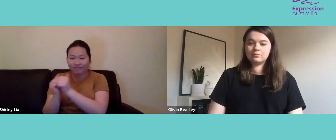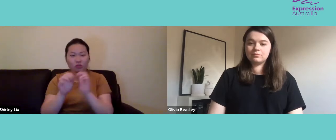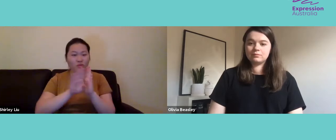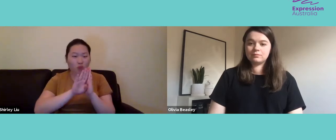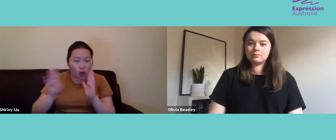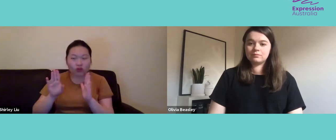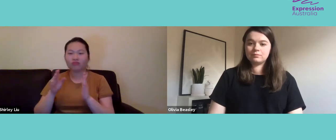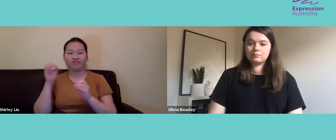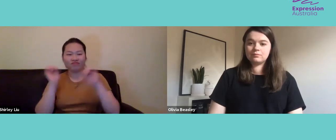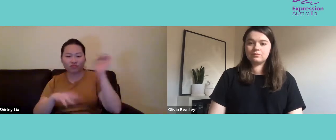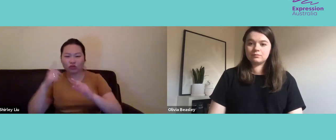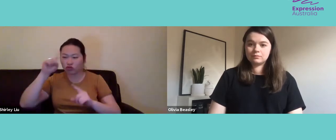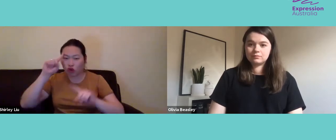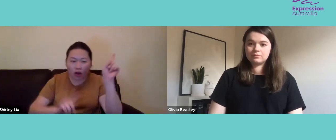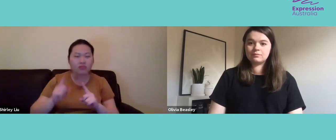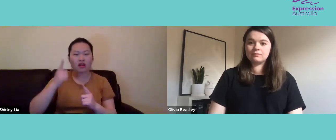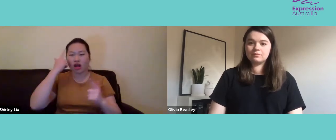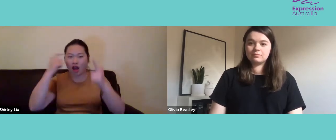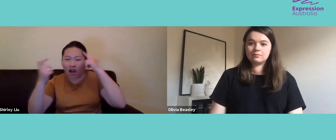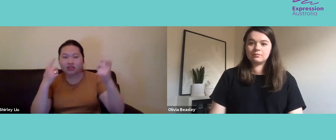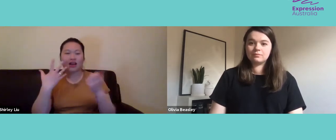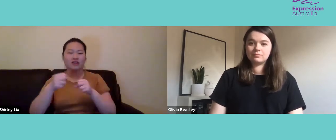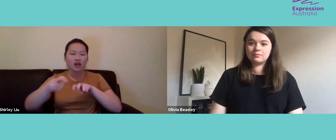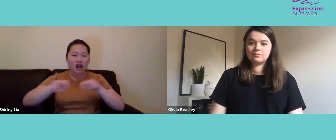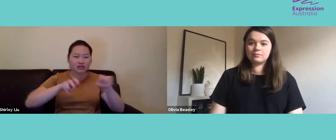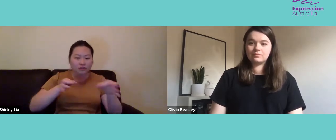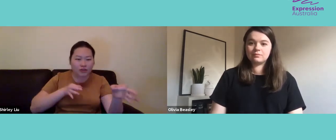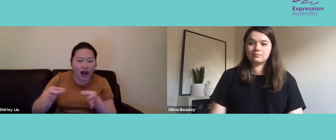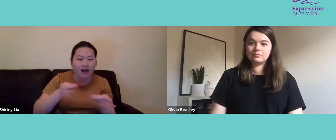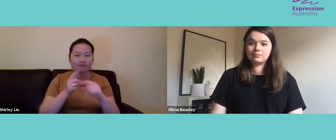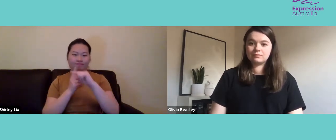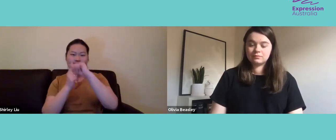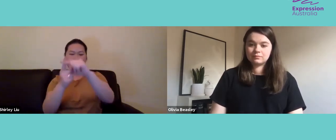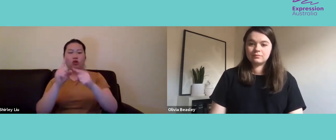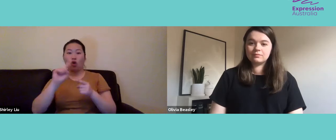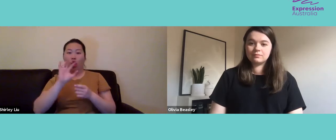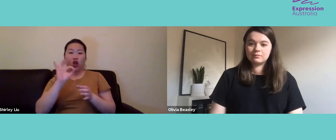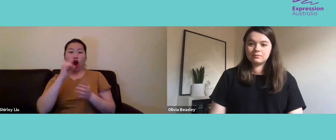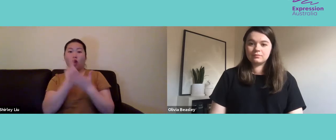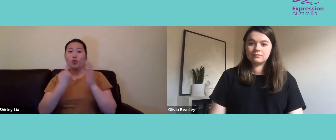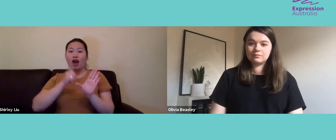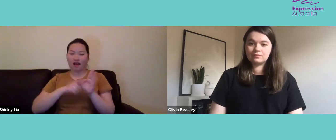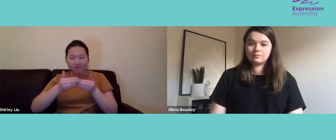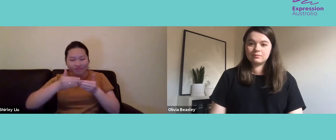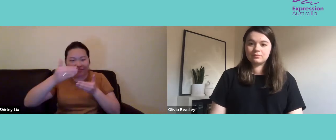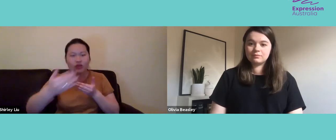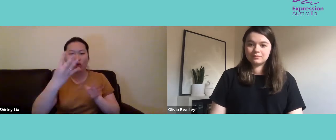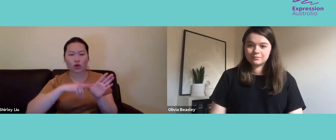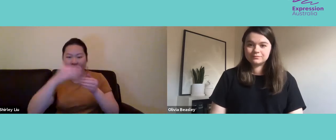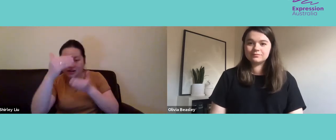the board, to provide our ideas and our planning, not for the next year